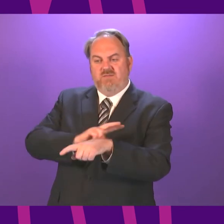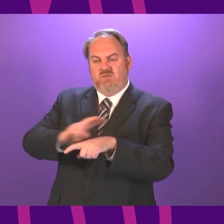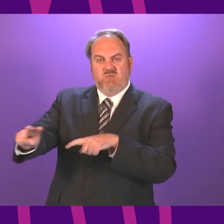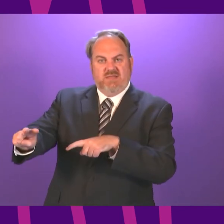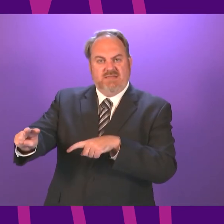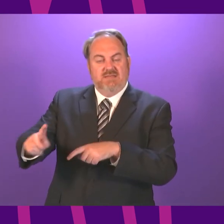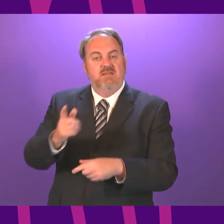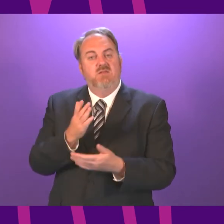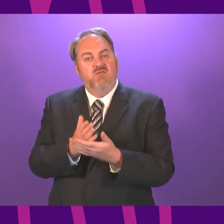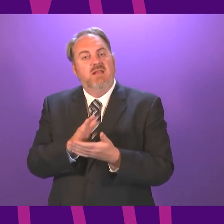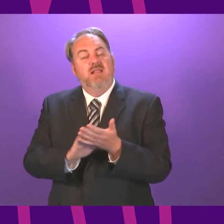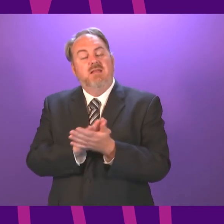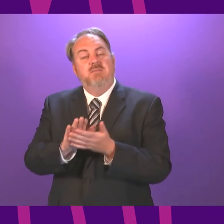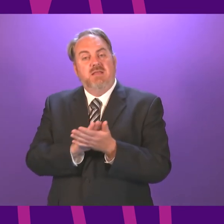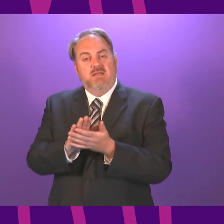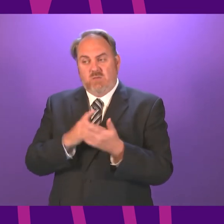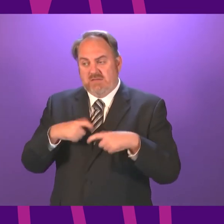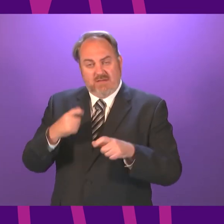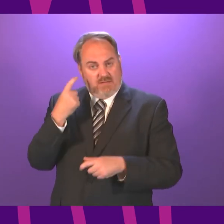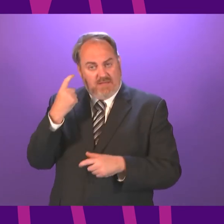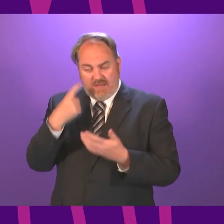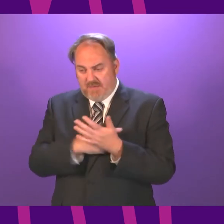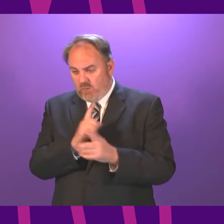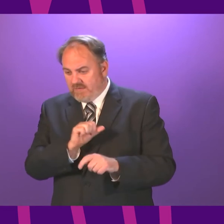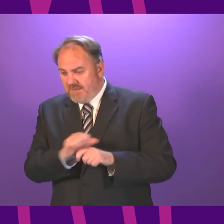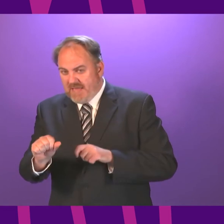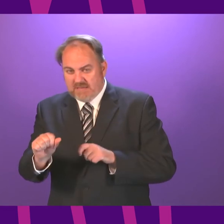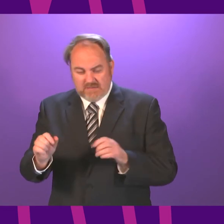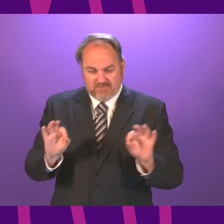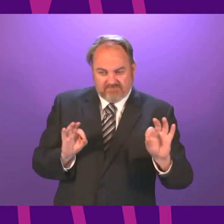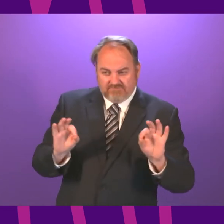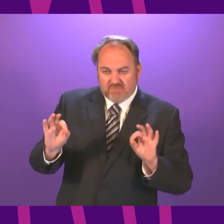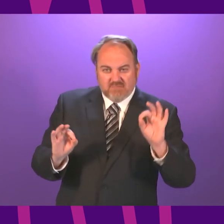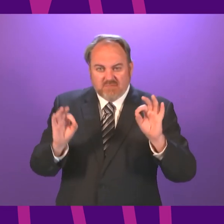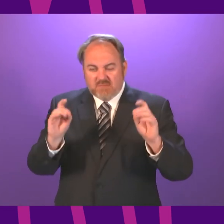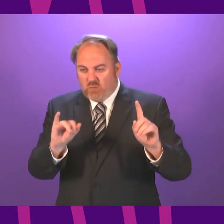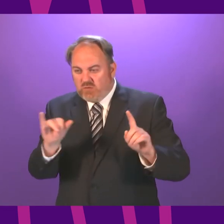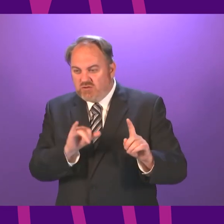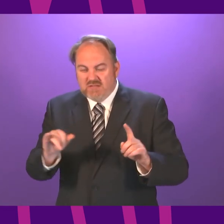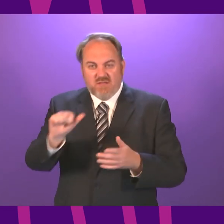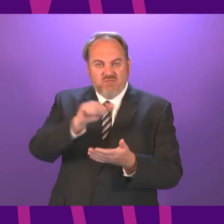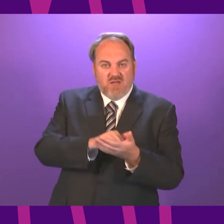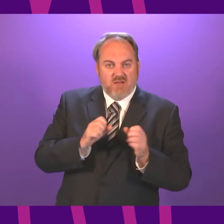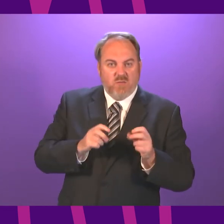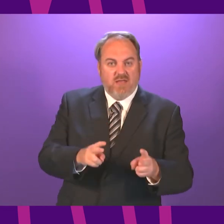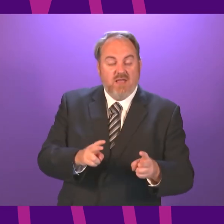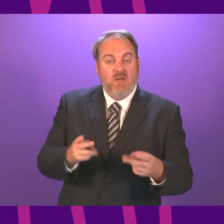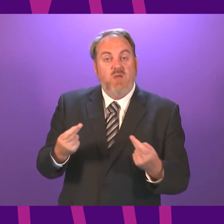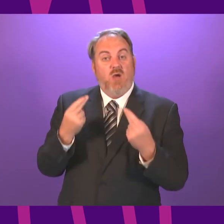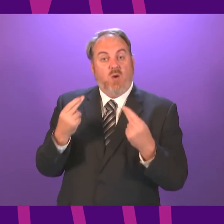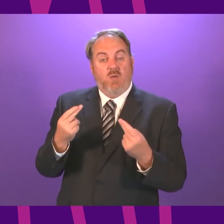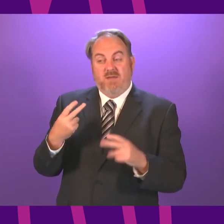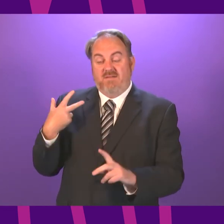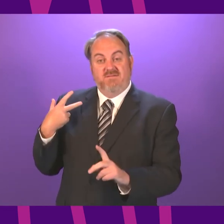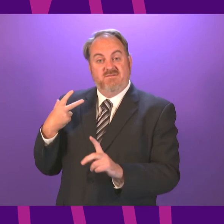decision, but that is under active consideration. And we all want to look to a point, hopefully in the not too distant future, when vaccines can open